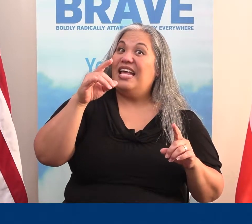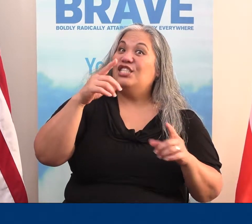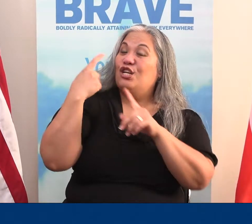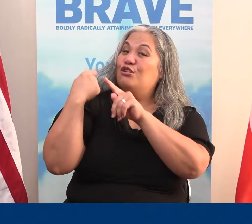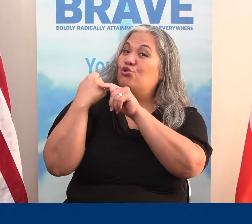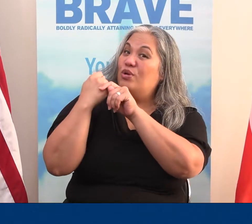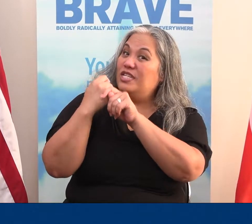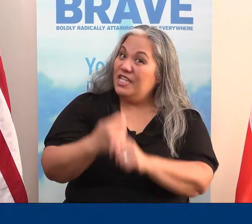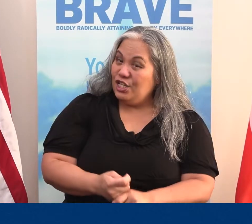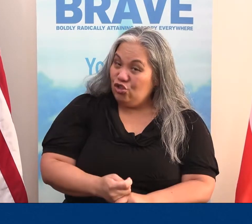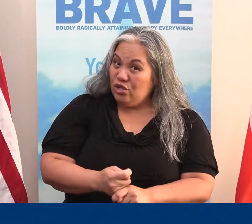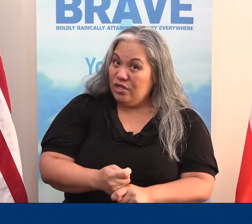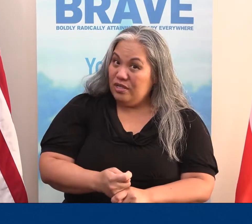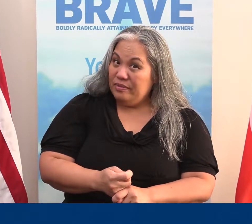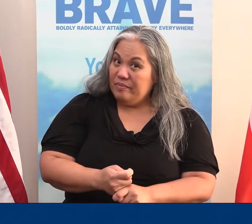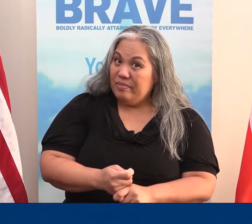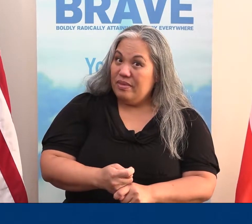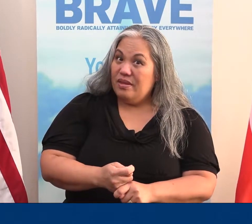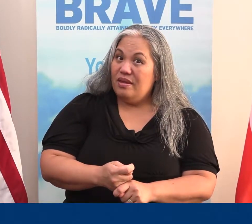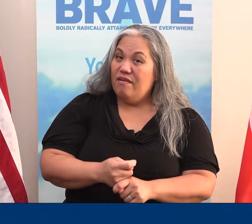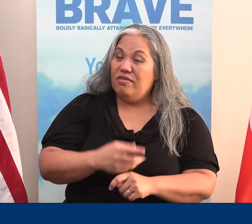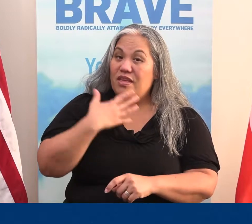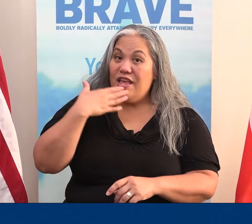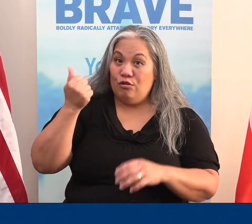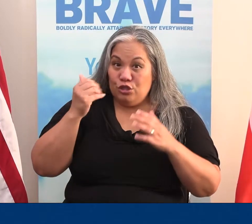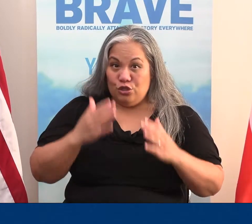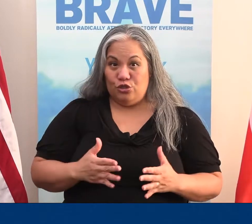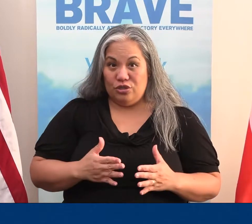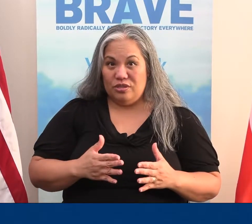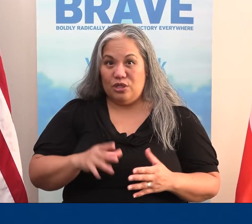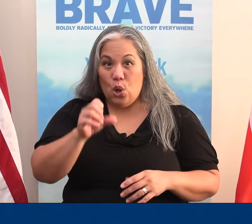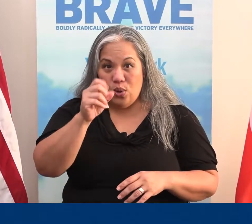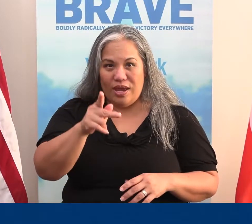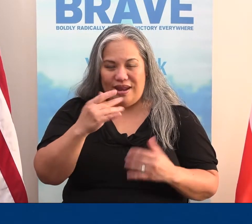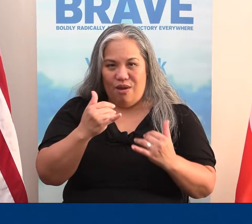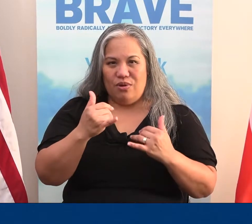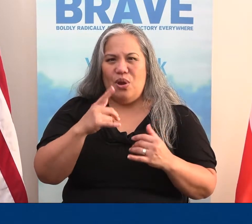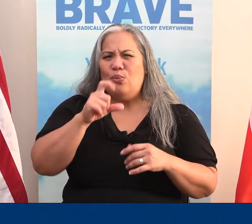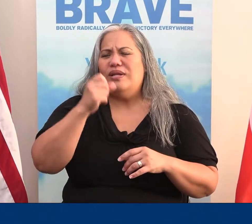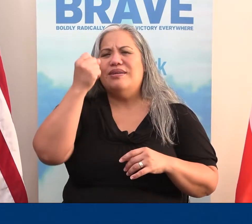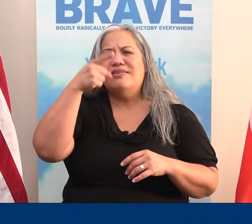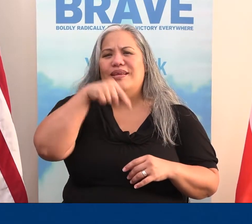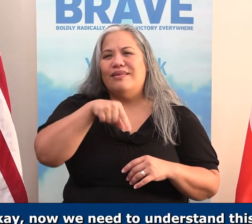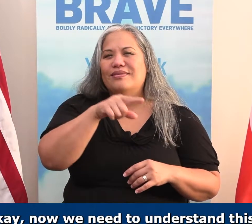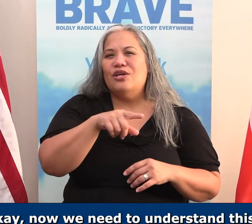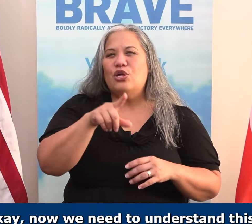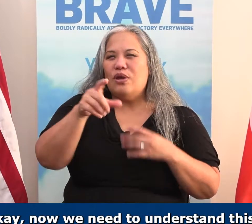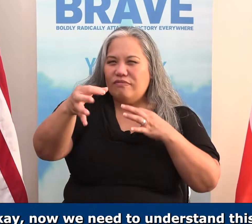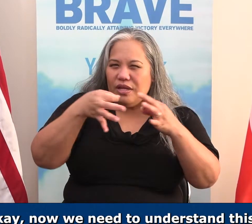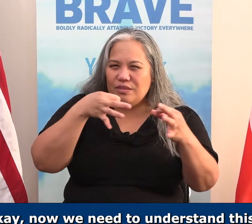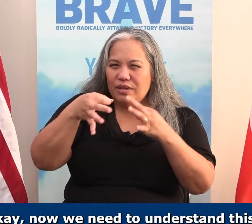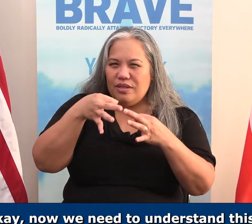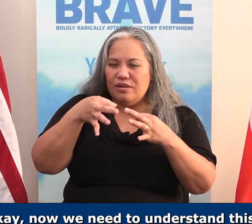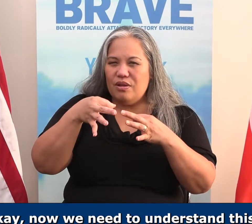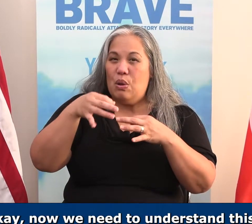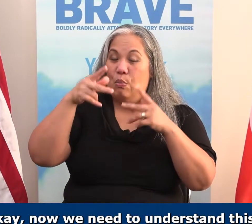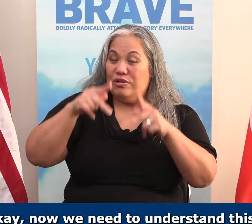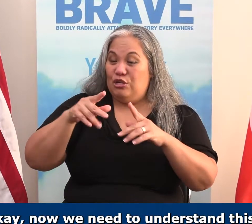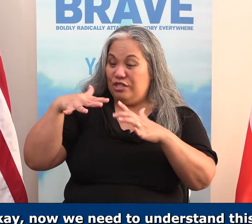But, it is a tradition of the elders. Okay, now, we need to understand this. You've got to